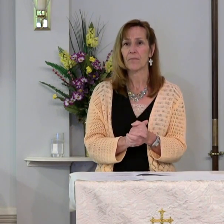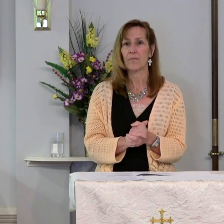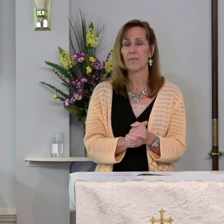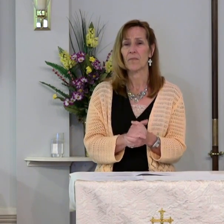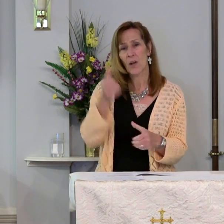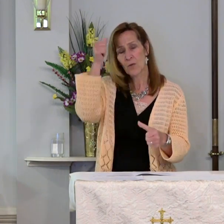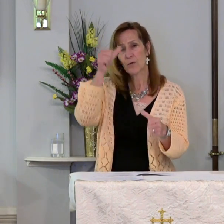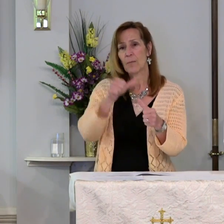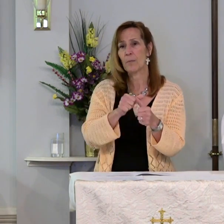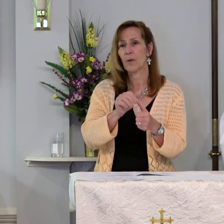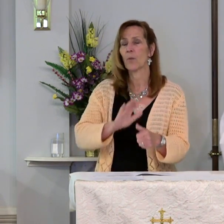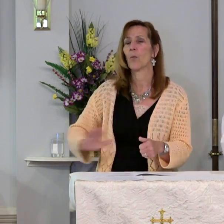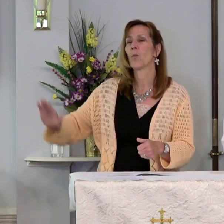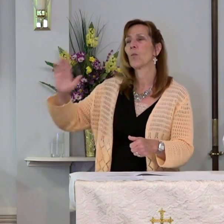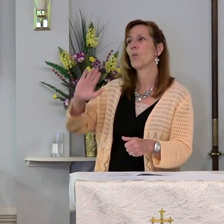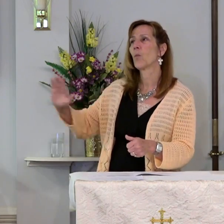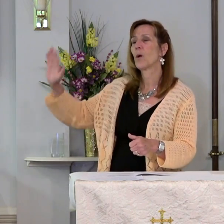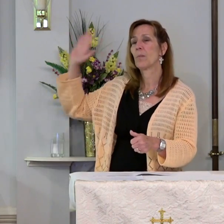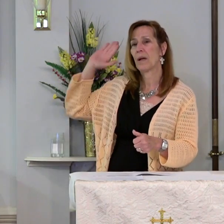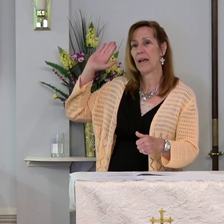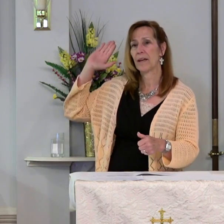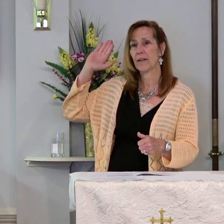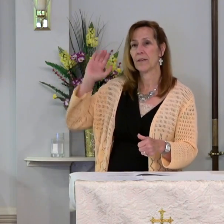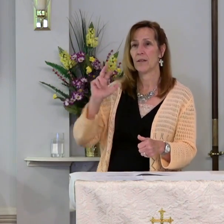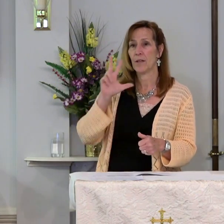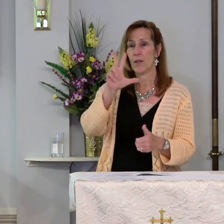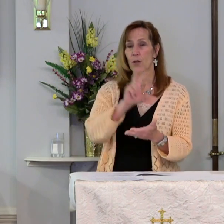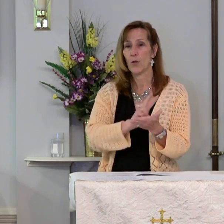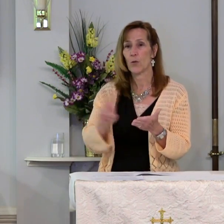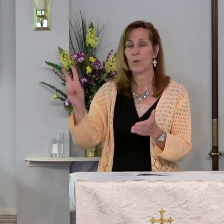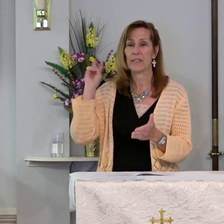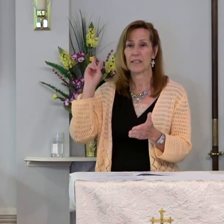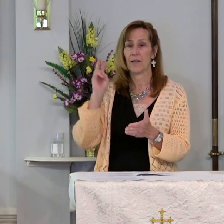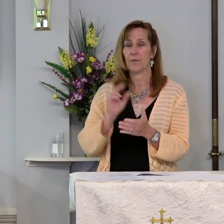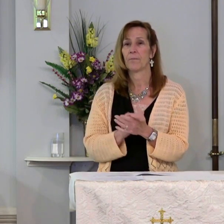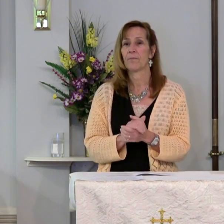Remember way back three weeks ago?